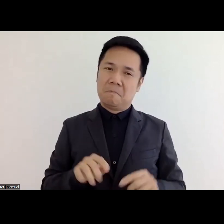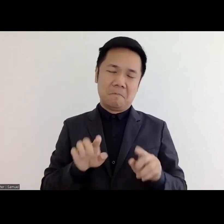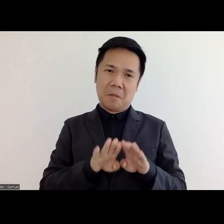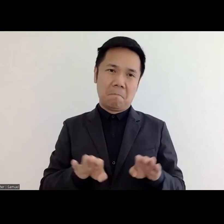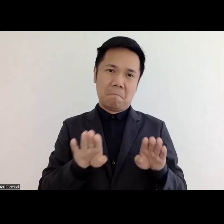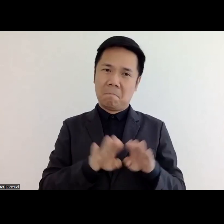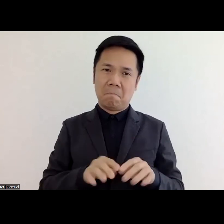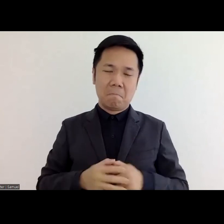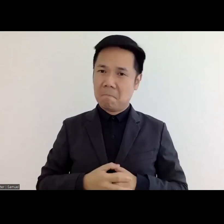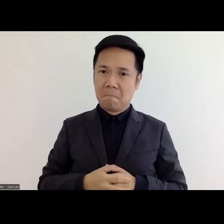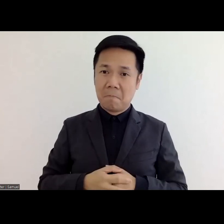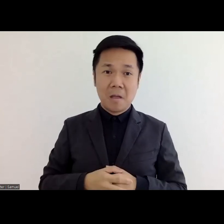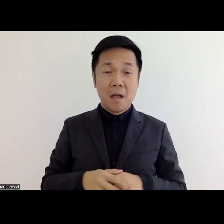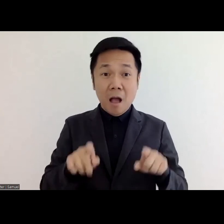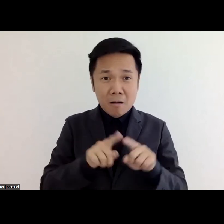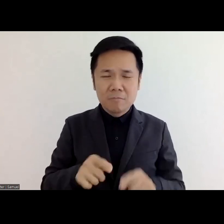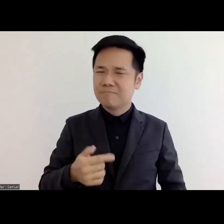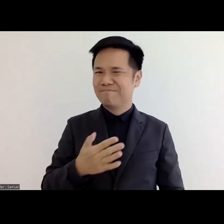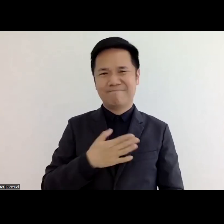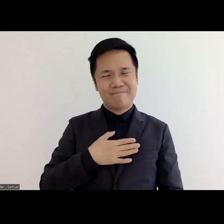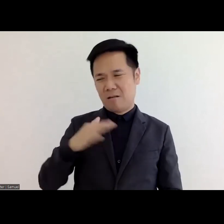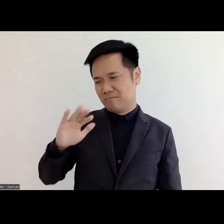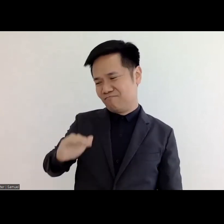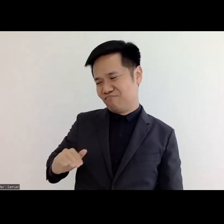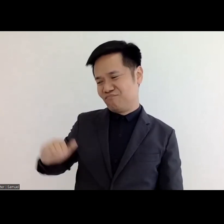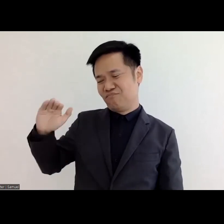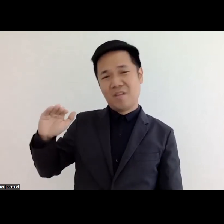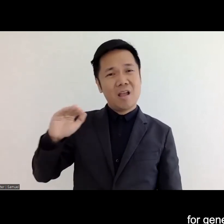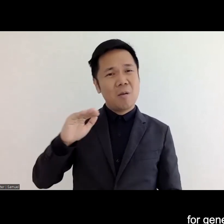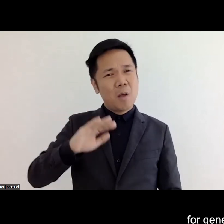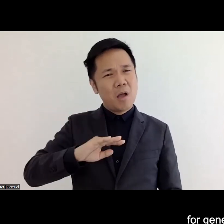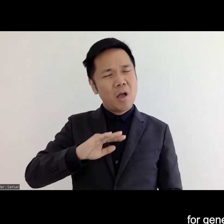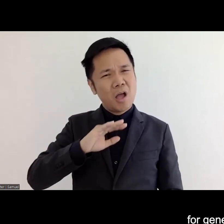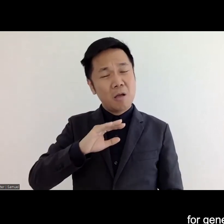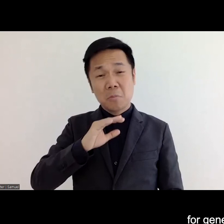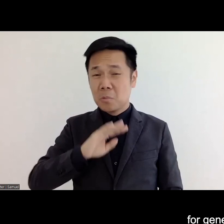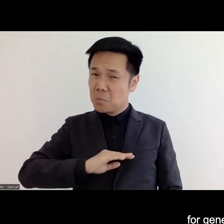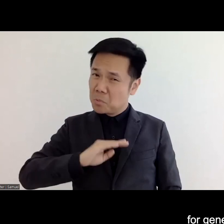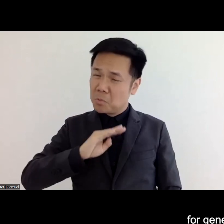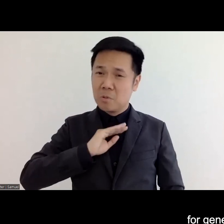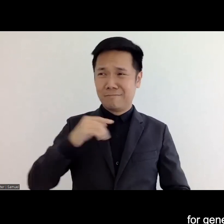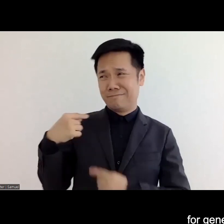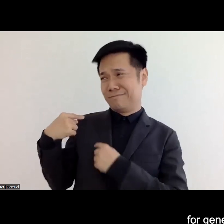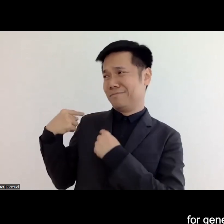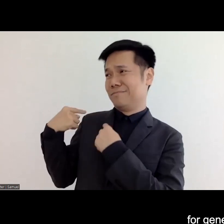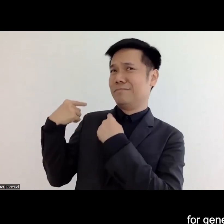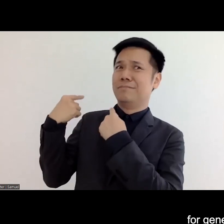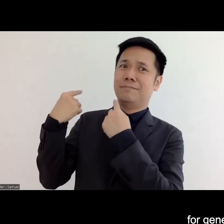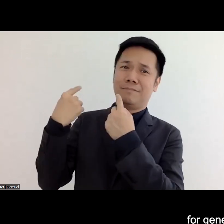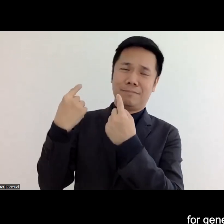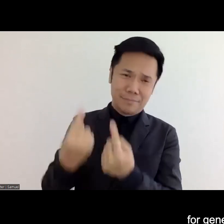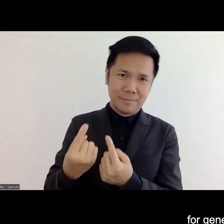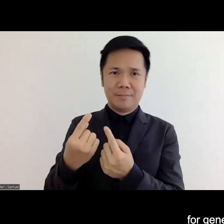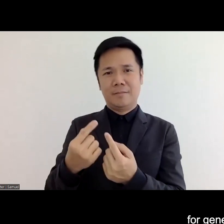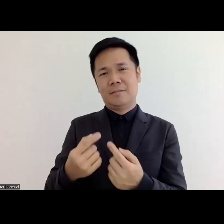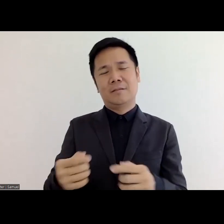our experiences are same for decades for generation after generation we are going through the